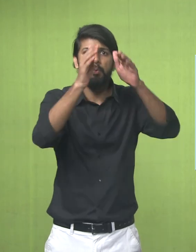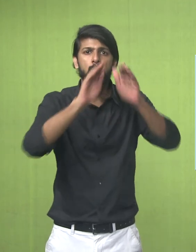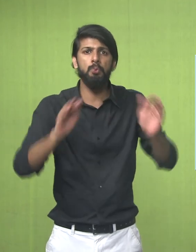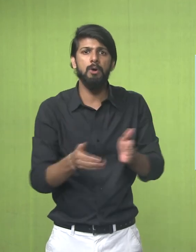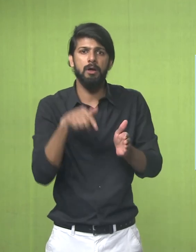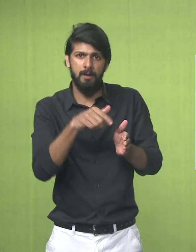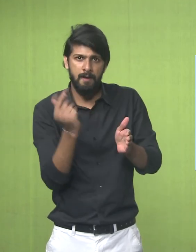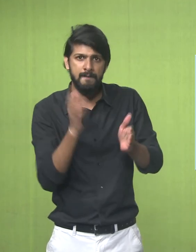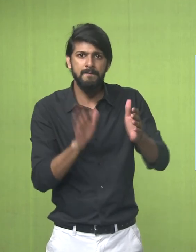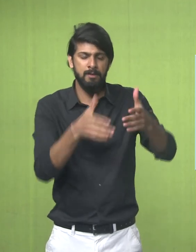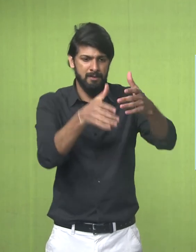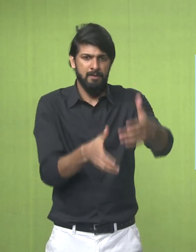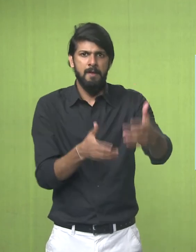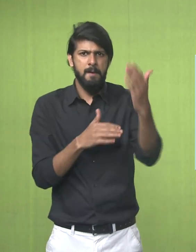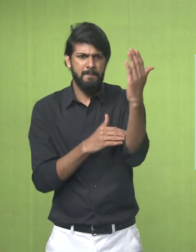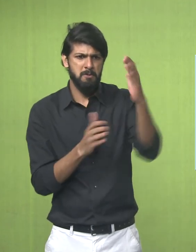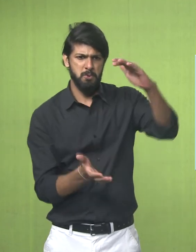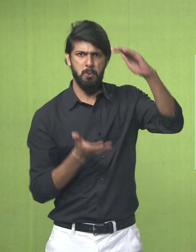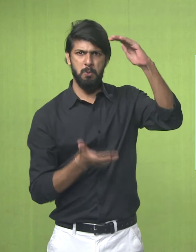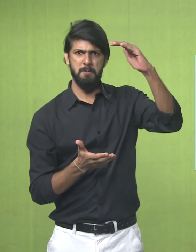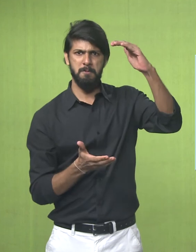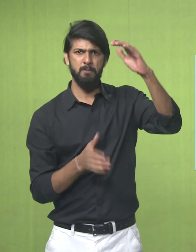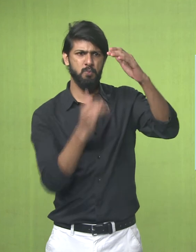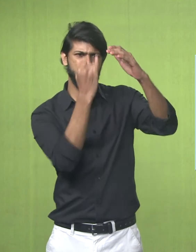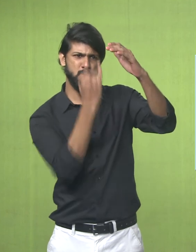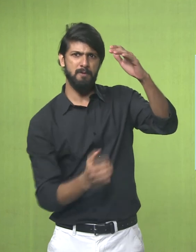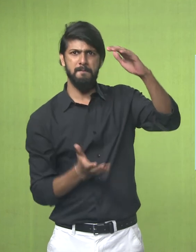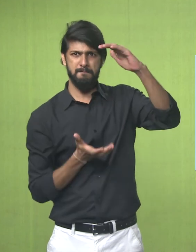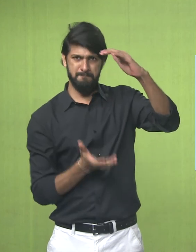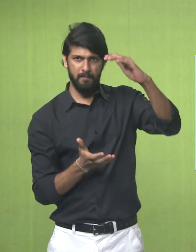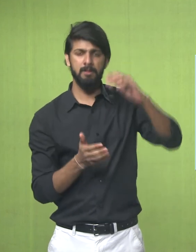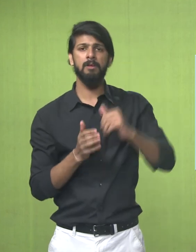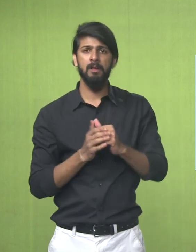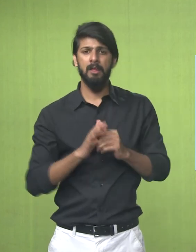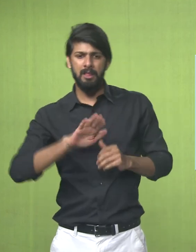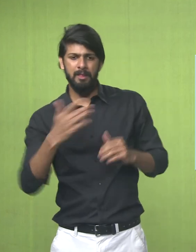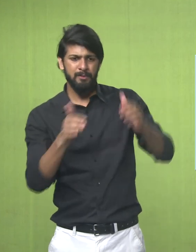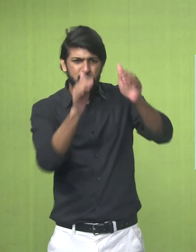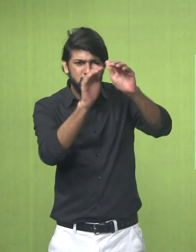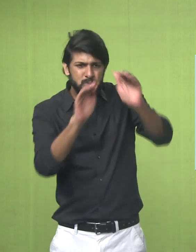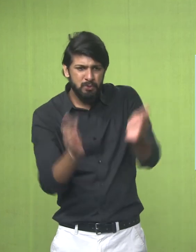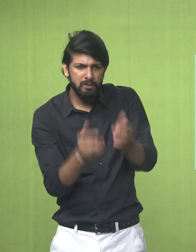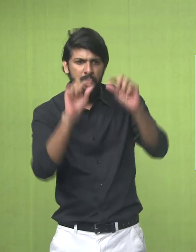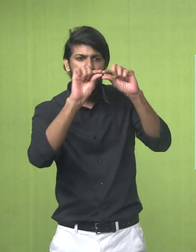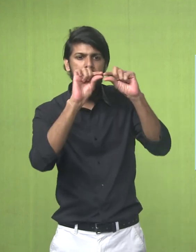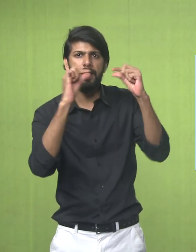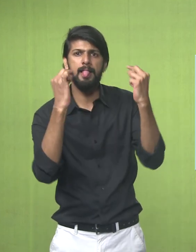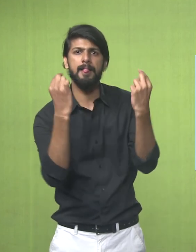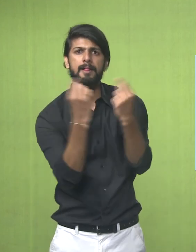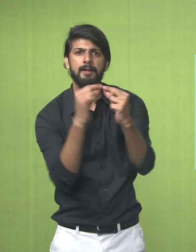This Is A Tall Burial Jar With A Conical Neck And A Flaring Rim And